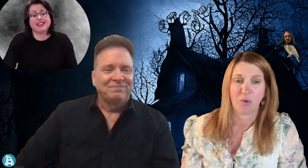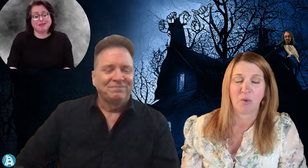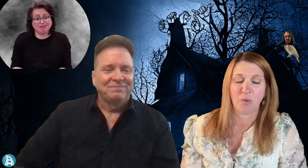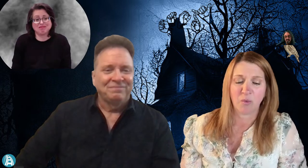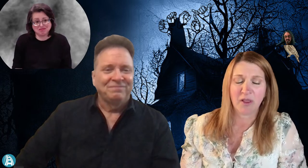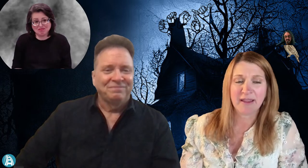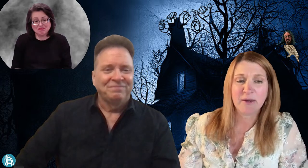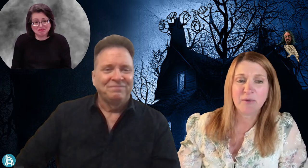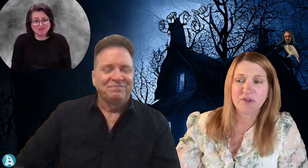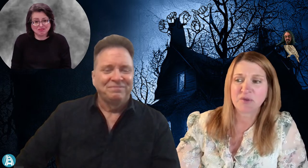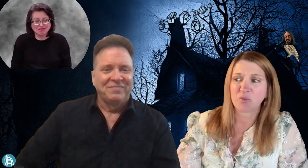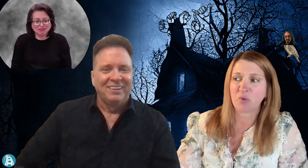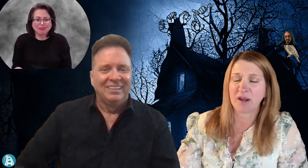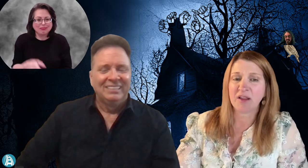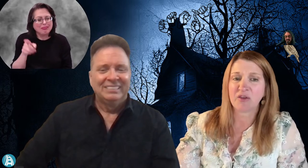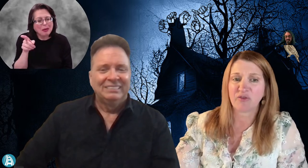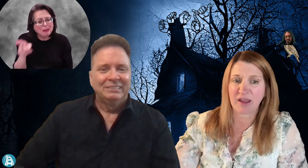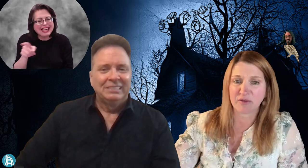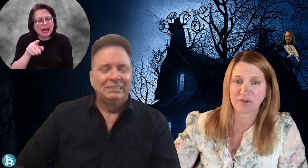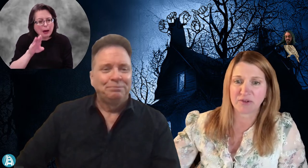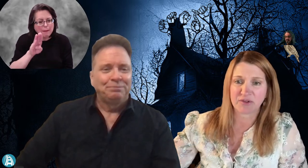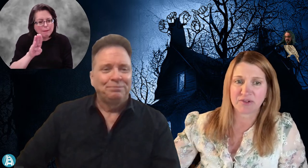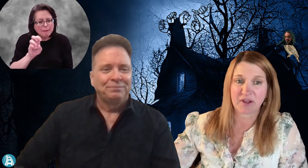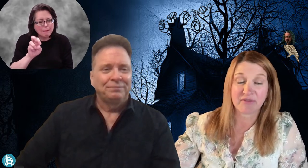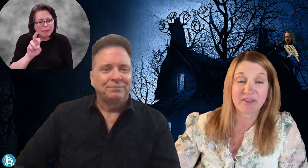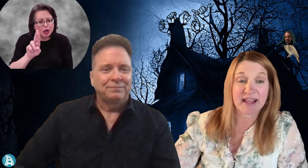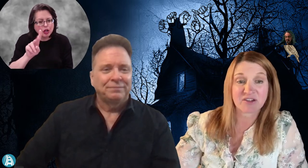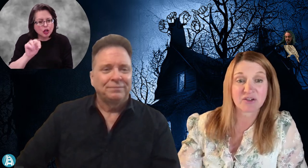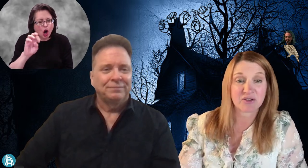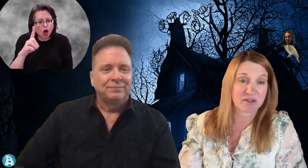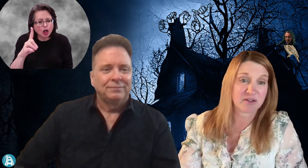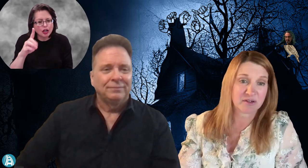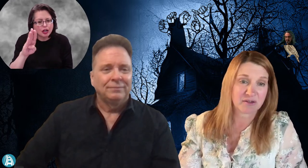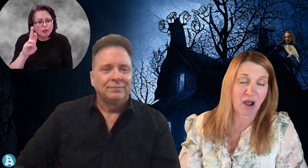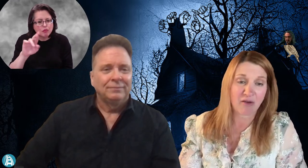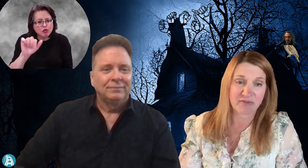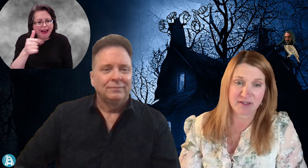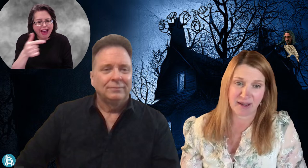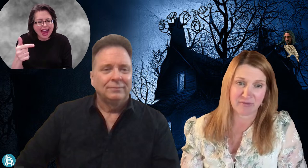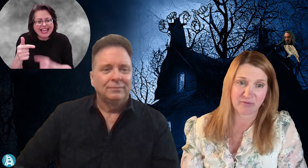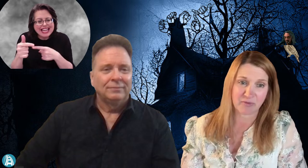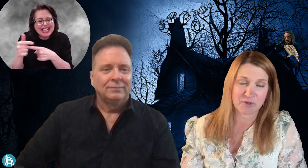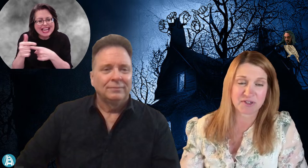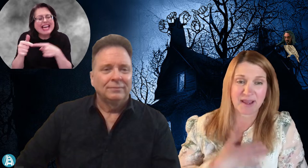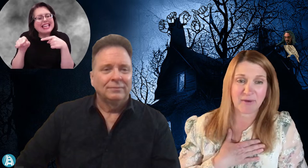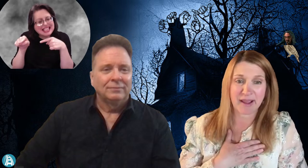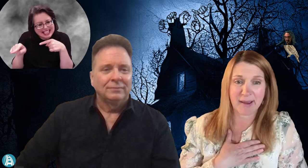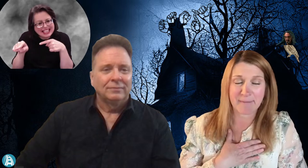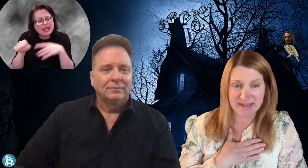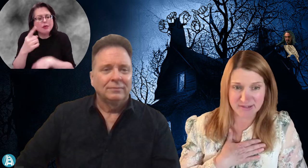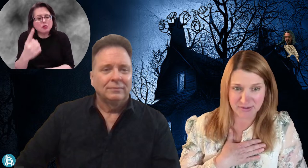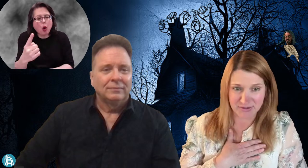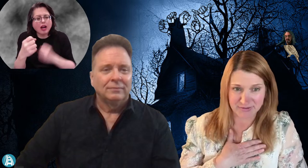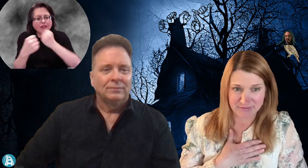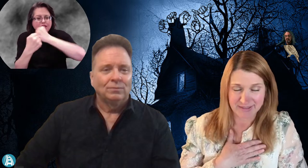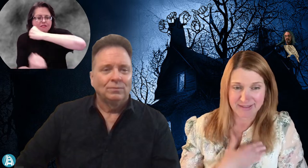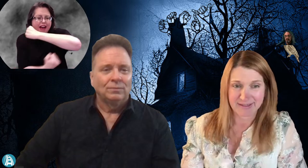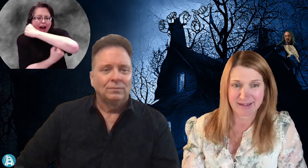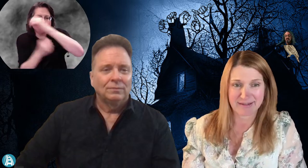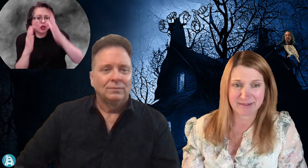Well, he was one of the founders of the National Theater of the Deaf, which is how I got my start in